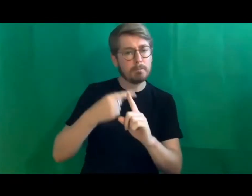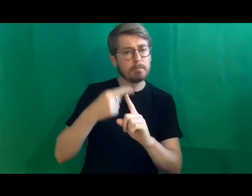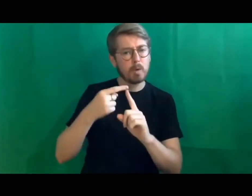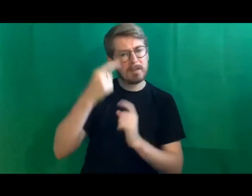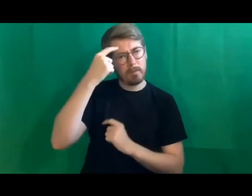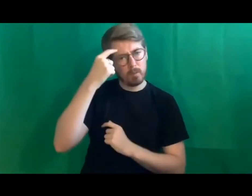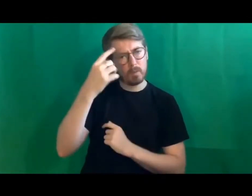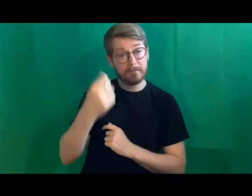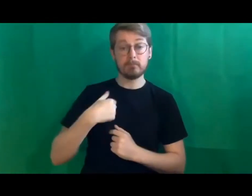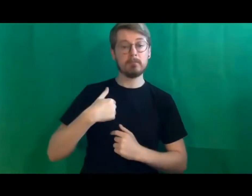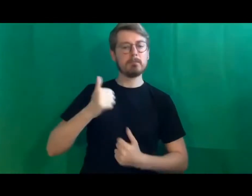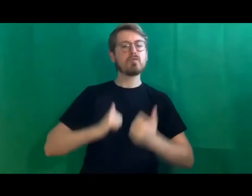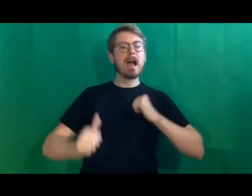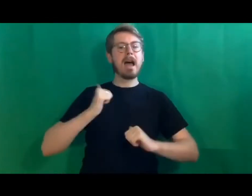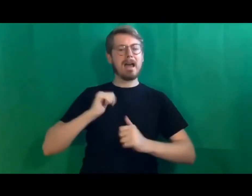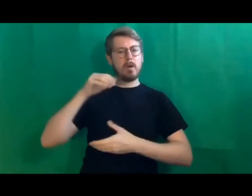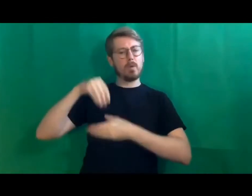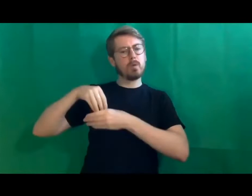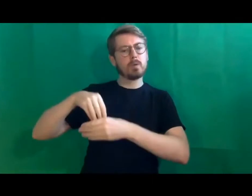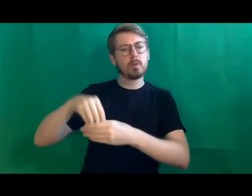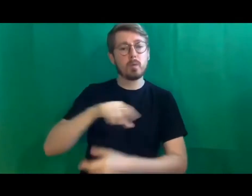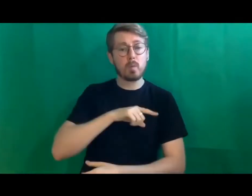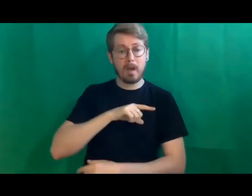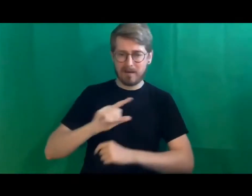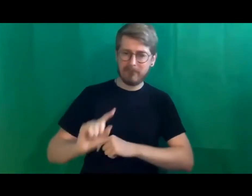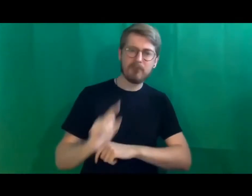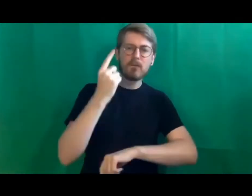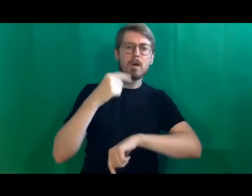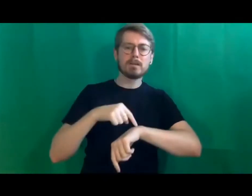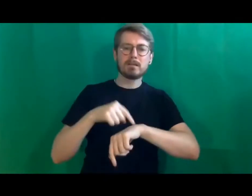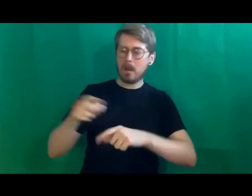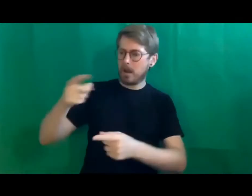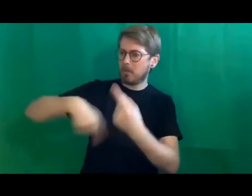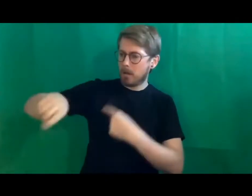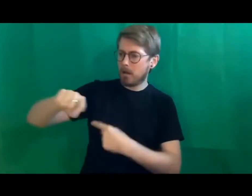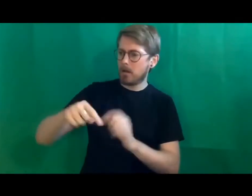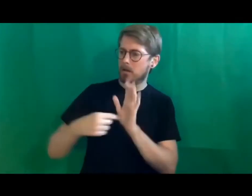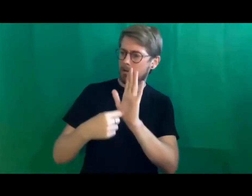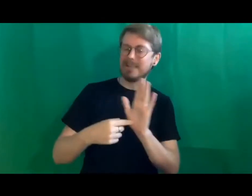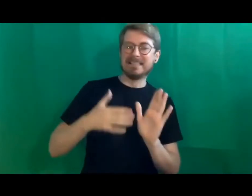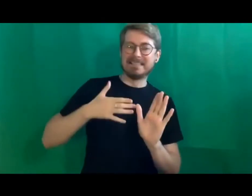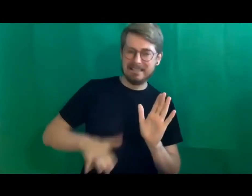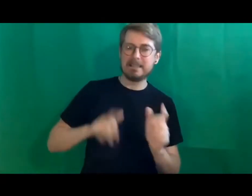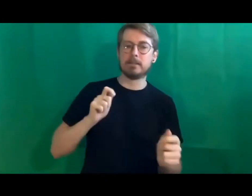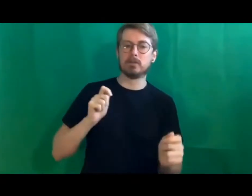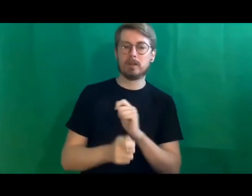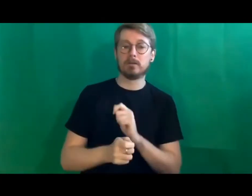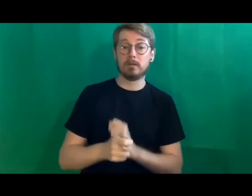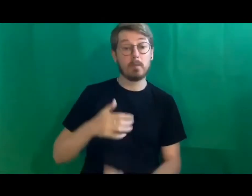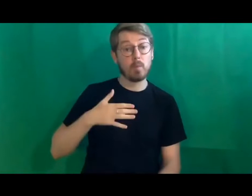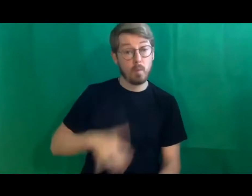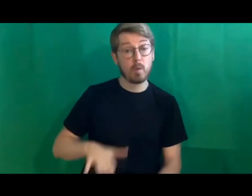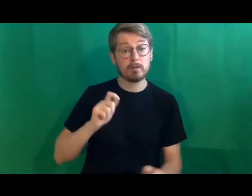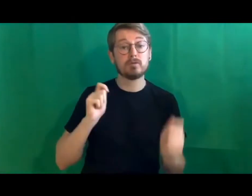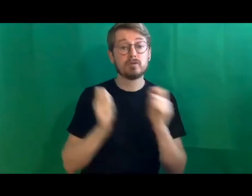of doing them because it meant that there was for the first time a really public need to change. There was a desire to implement a